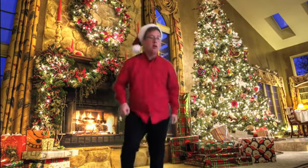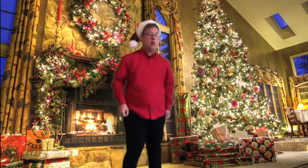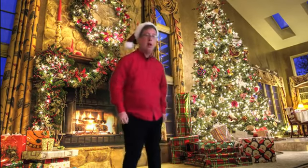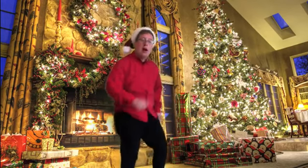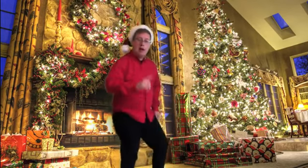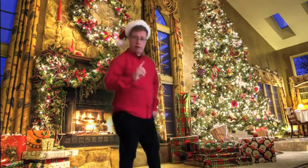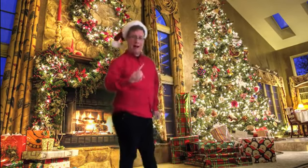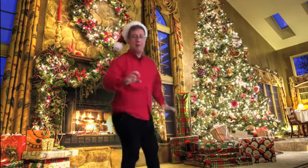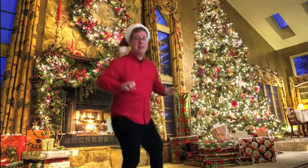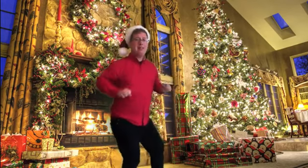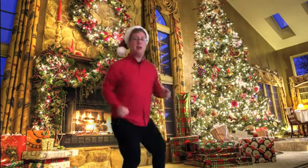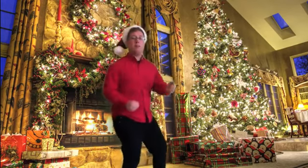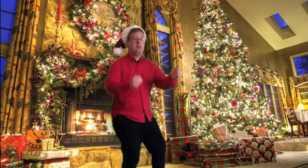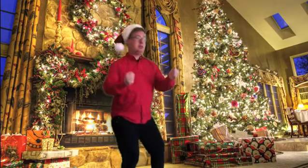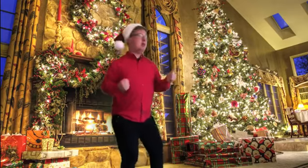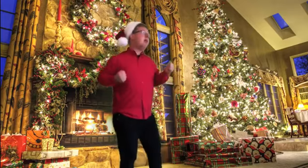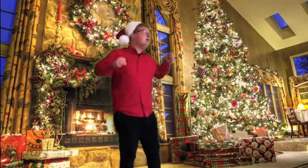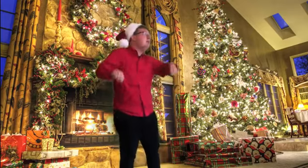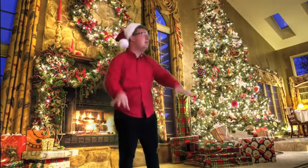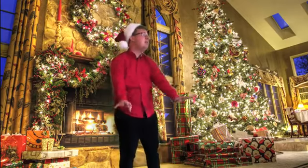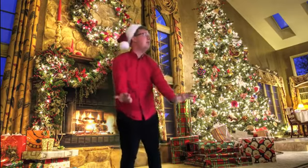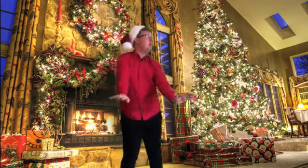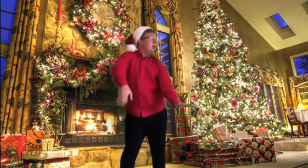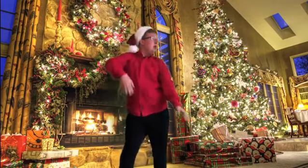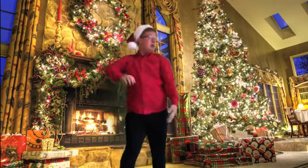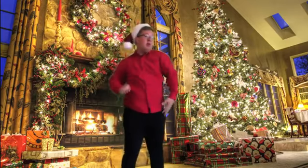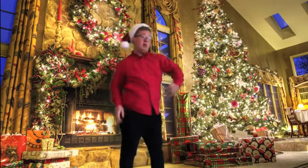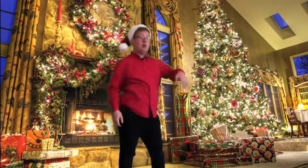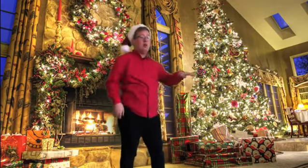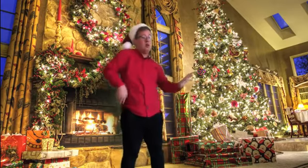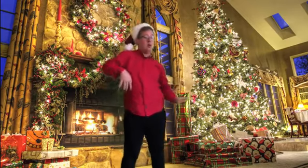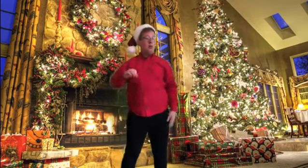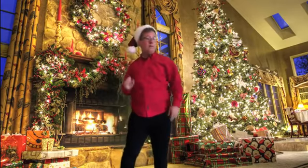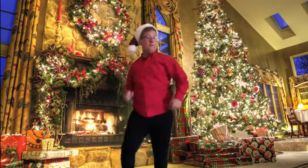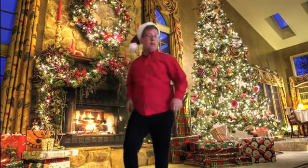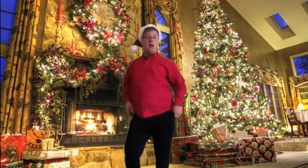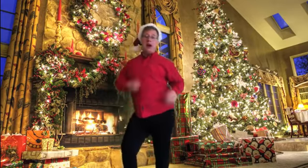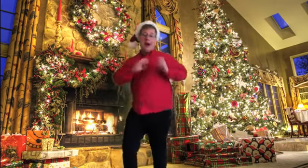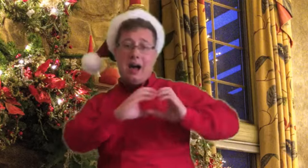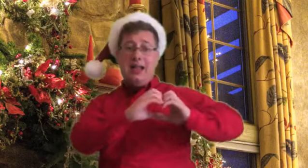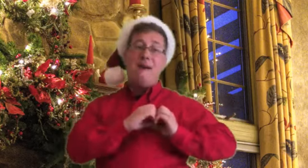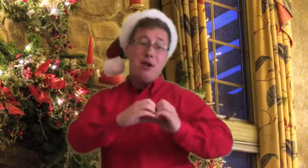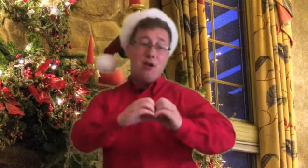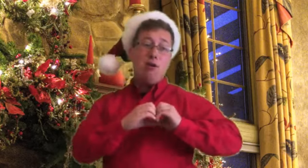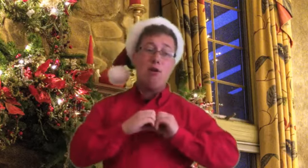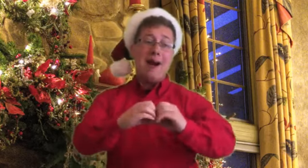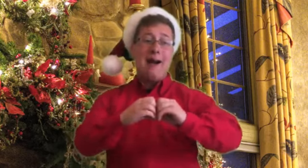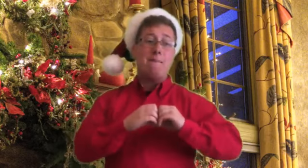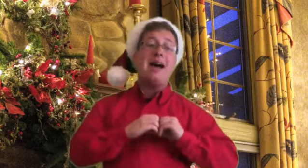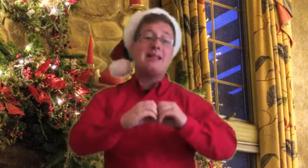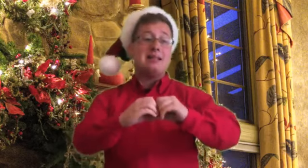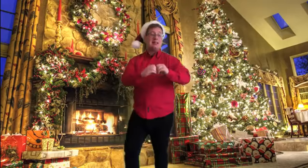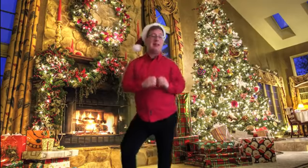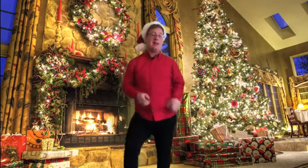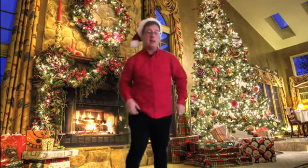I wrapped it up and sent it With a note saying I love you, I meant it